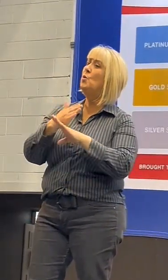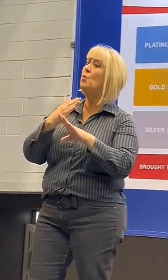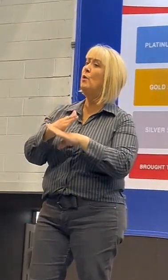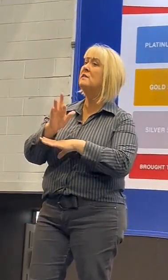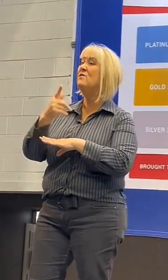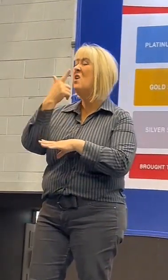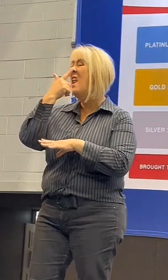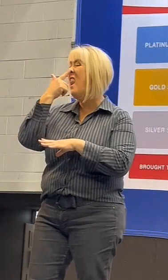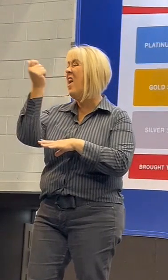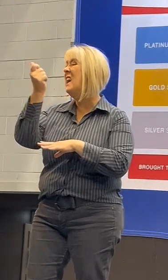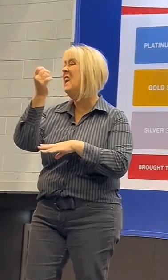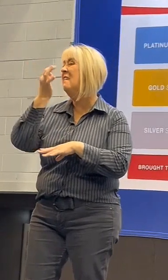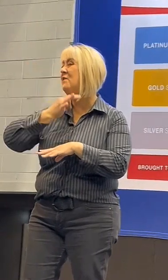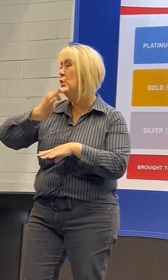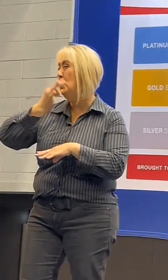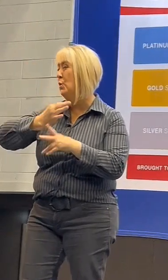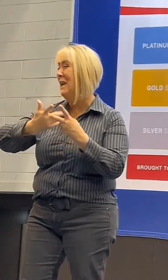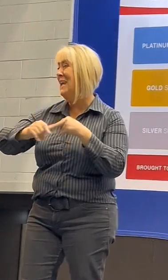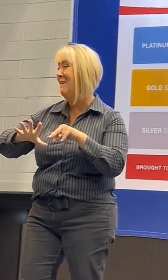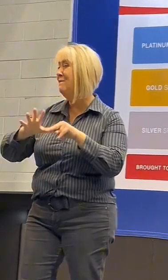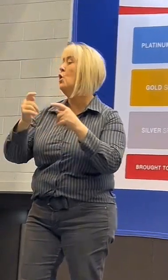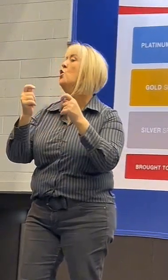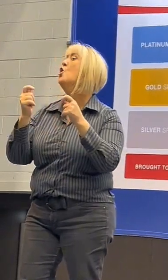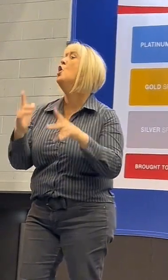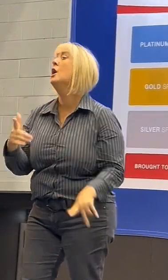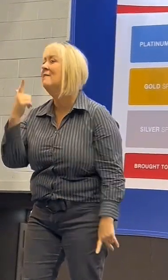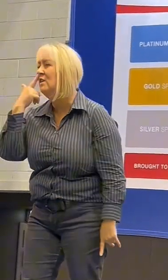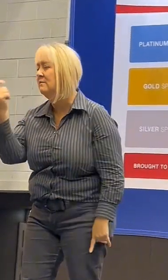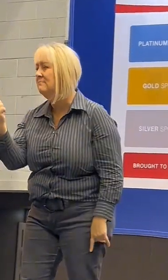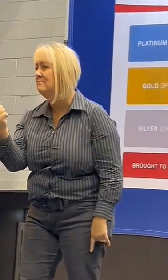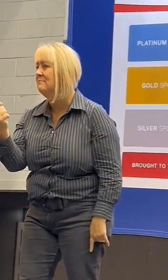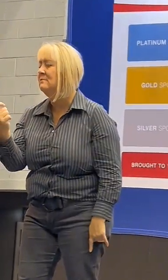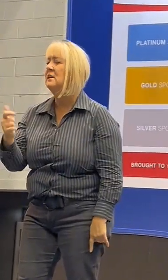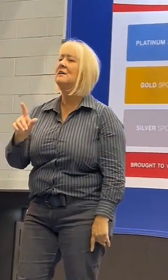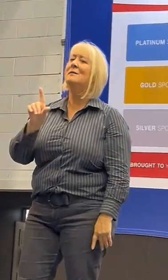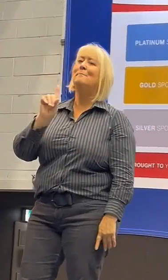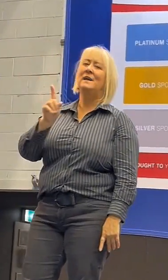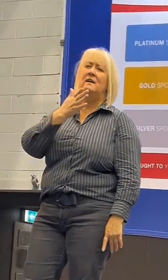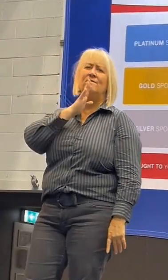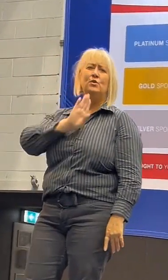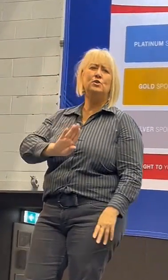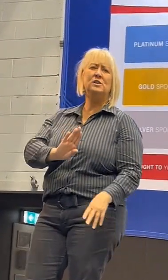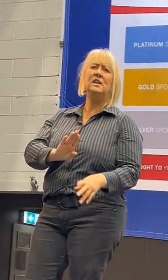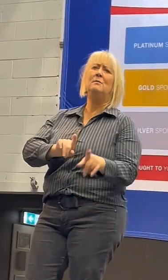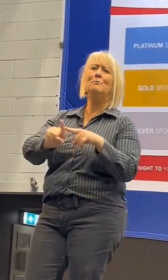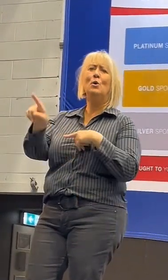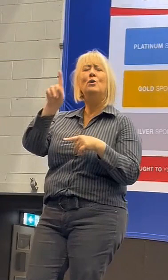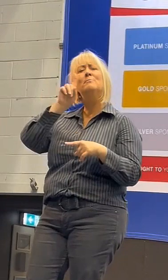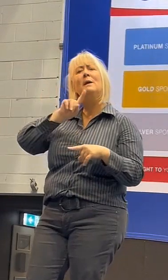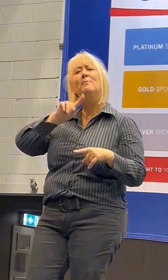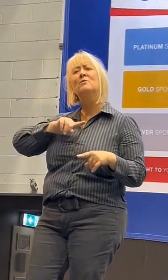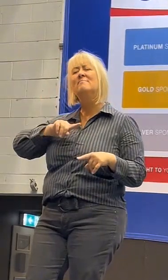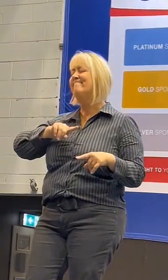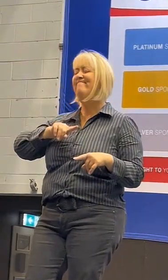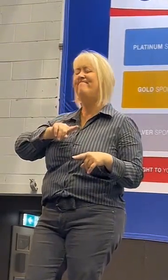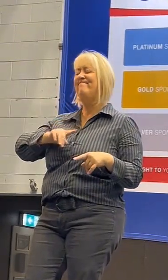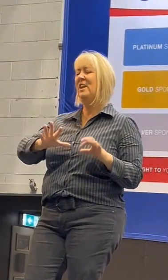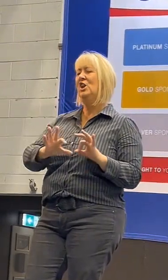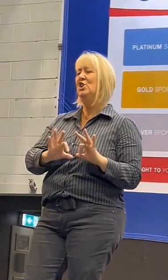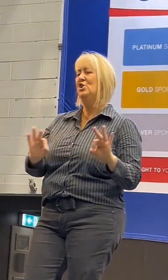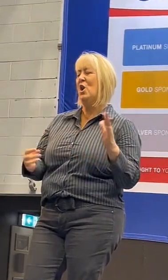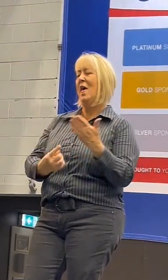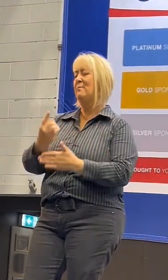lucky few if you catch it really early. Unfortunately, though, for the majority of people, this is not their reality.